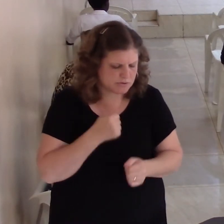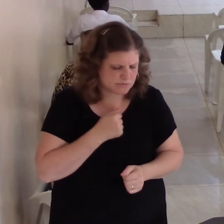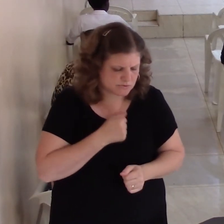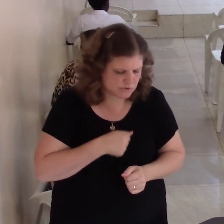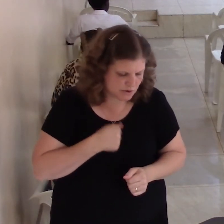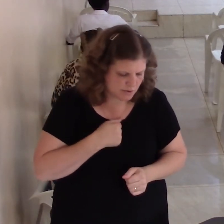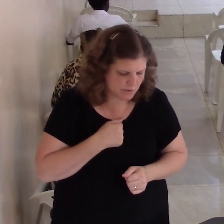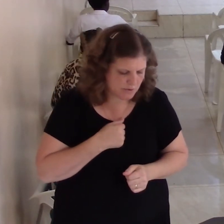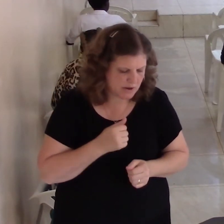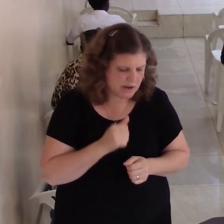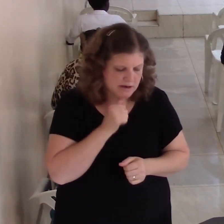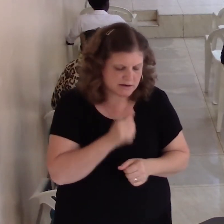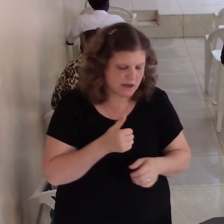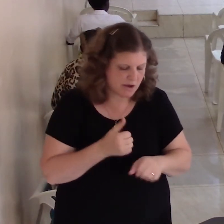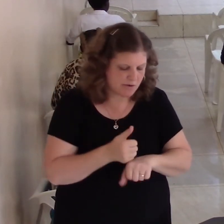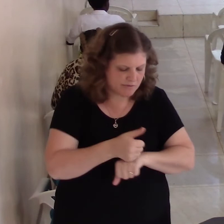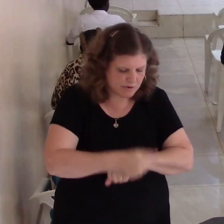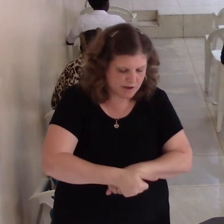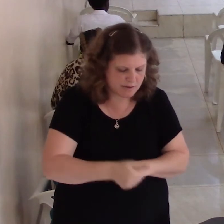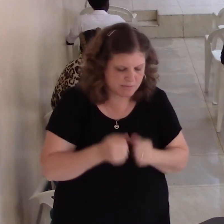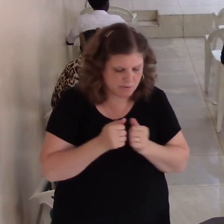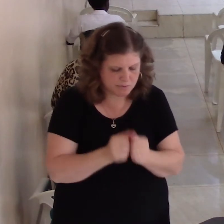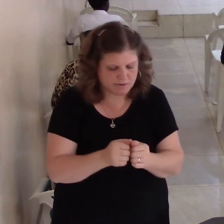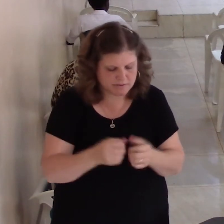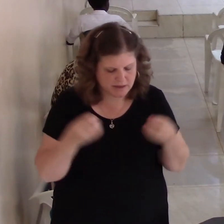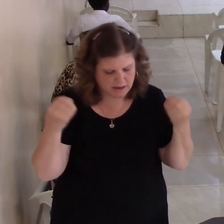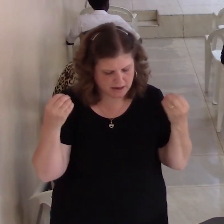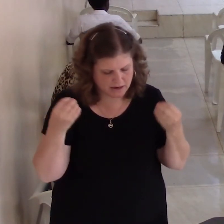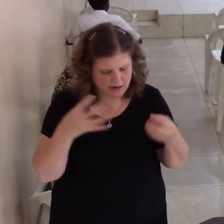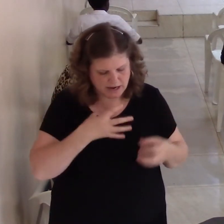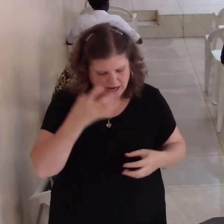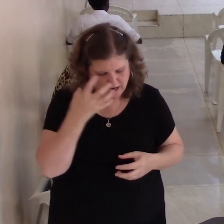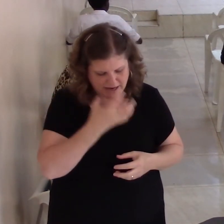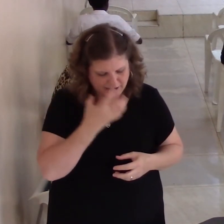anger and bitterness. So I'm not overcome with doubt.